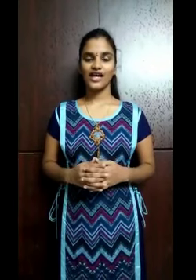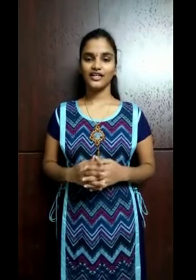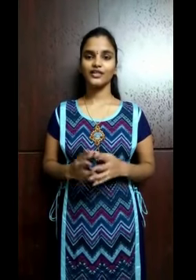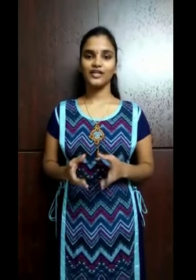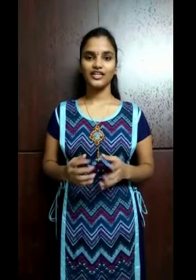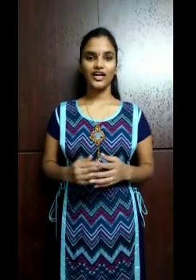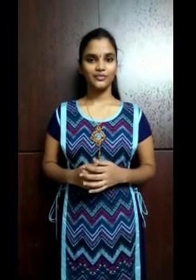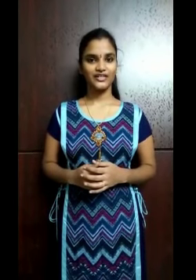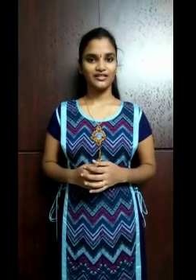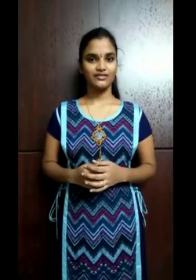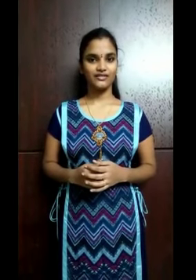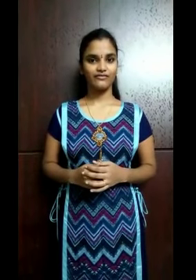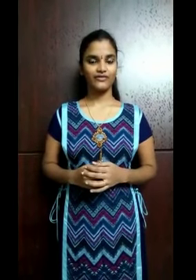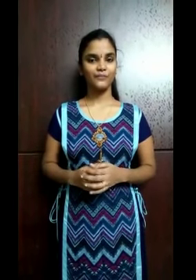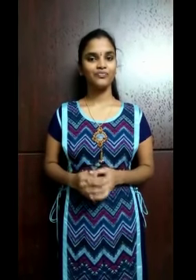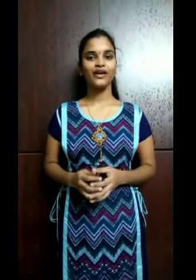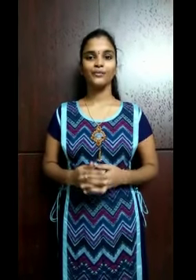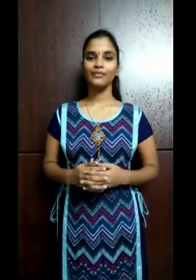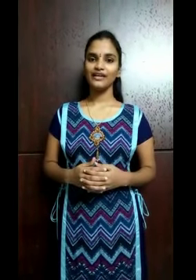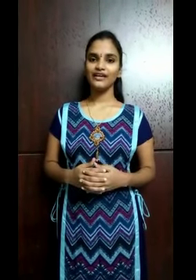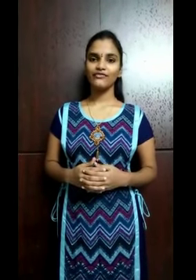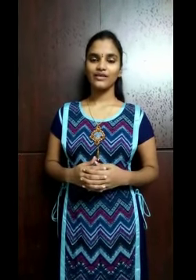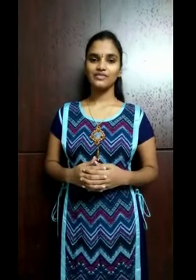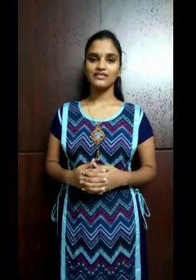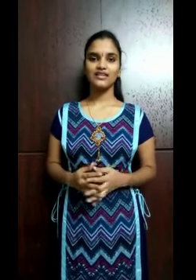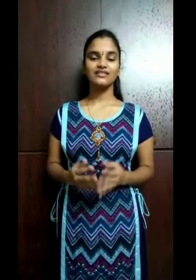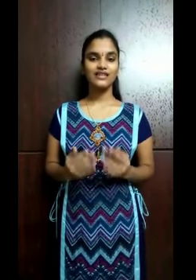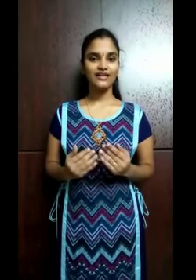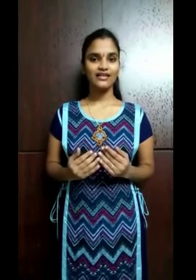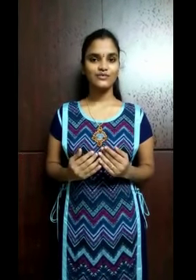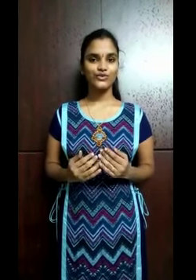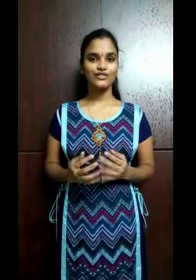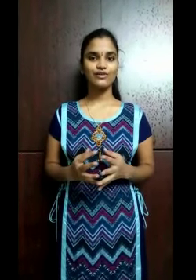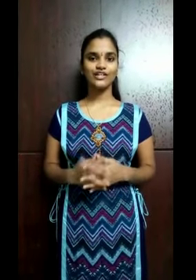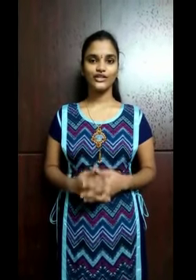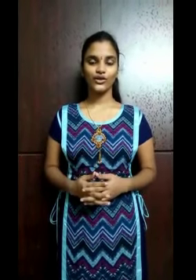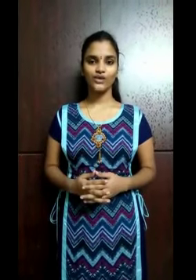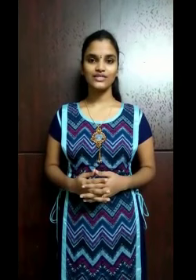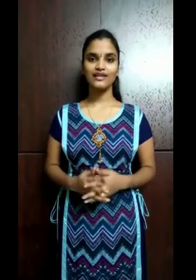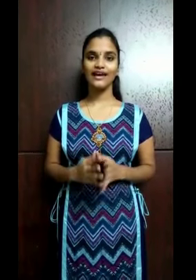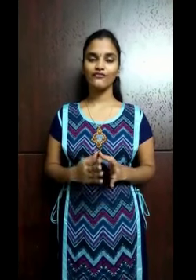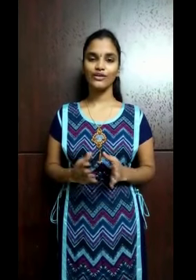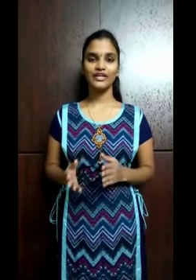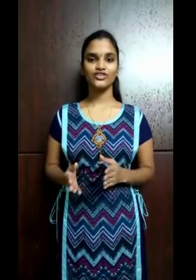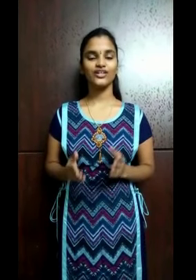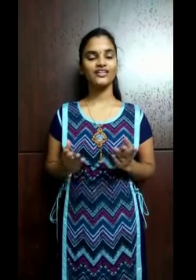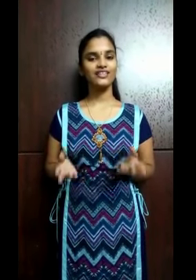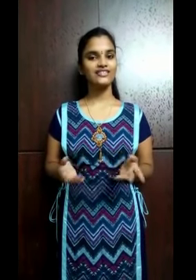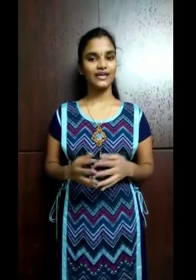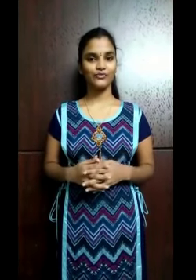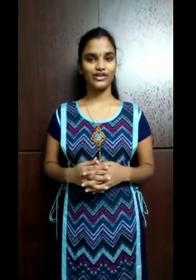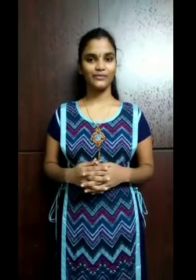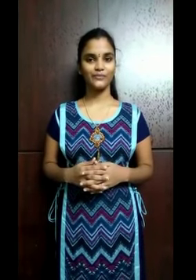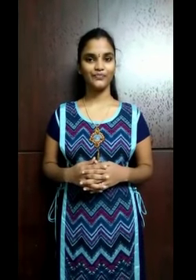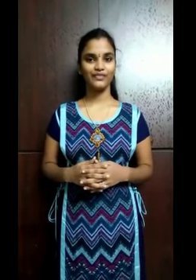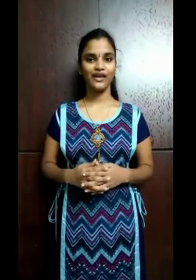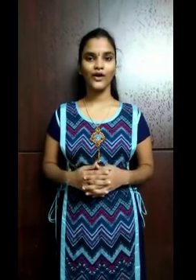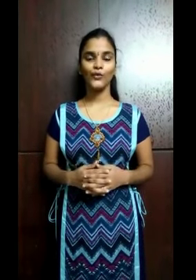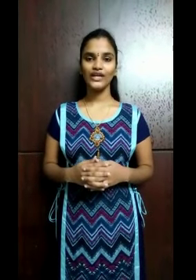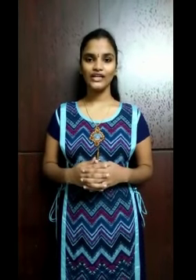started by the IPASF. Being a pharmacist, it's our responsibility to counsel every patient in the same way. We